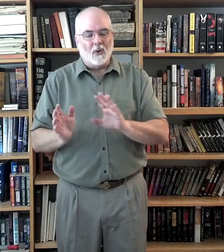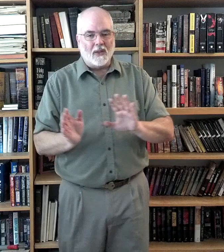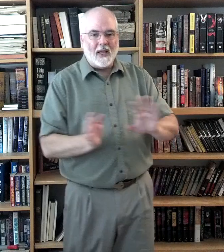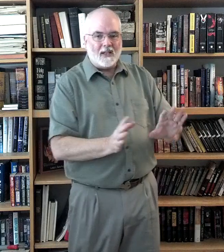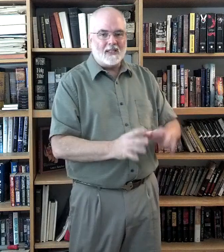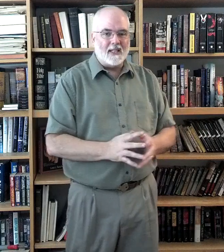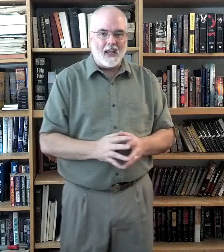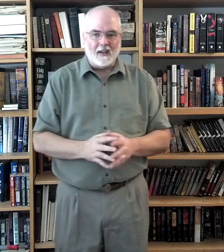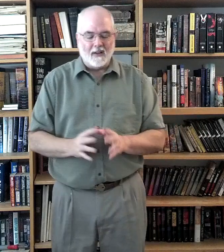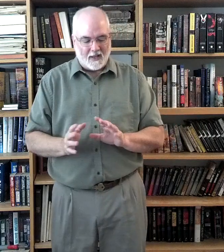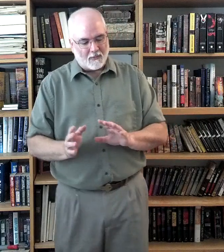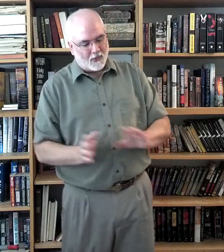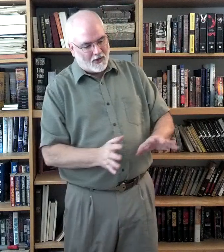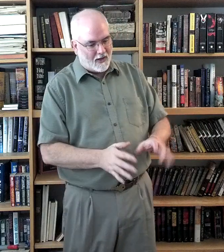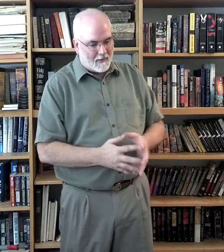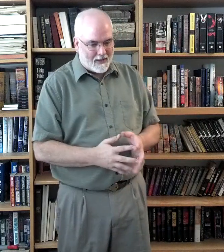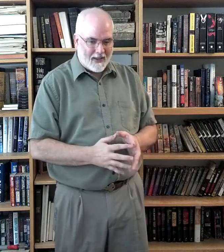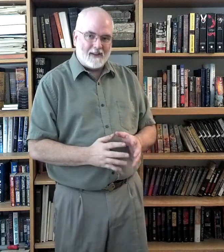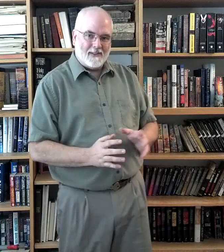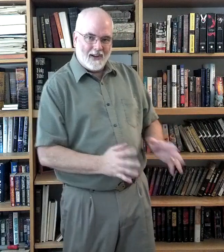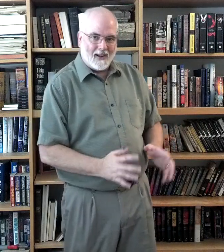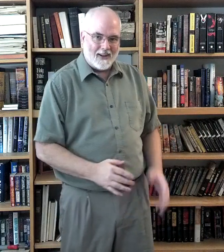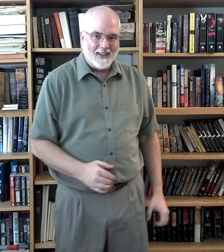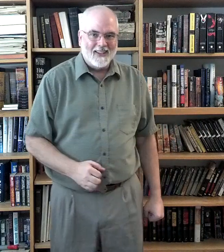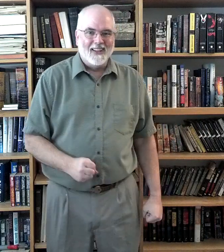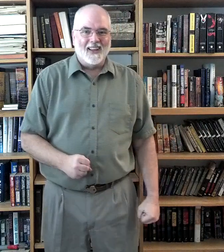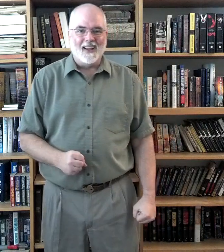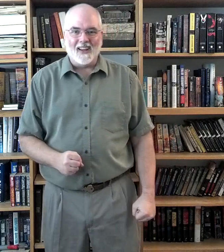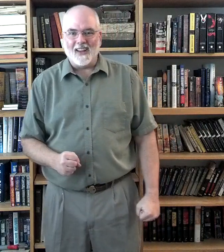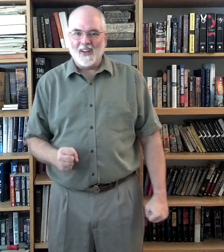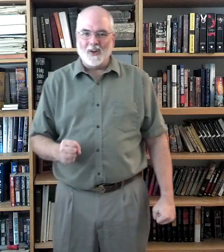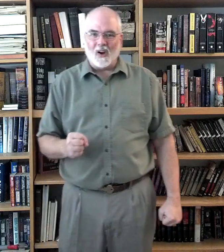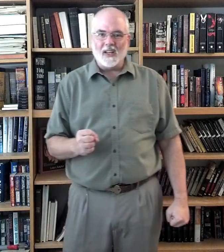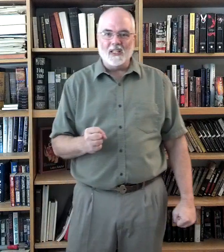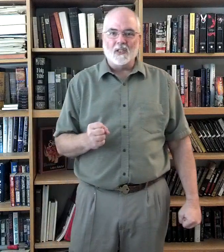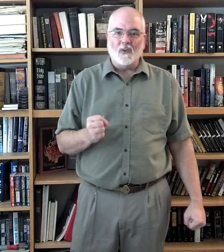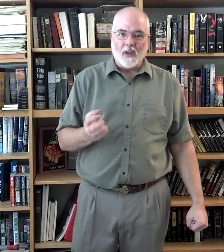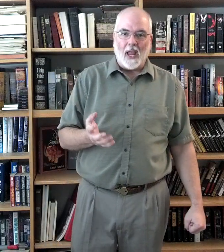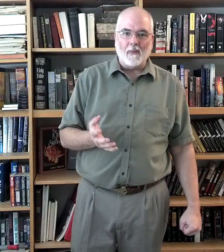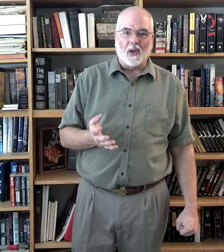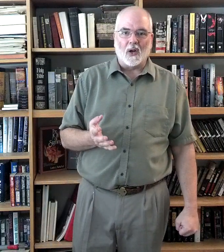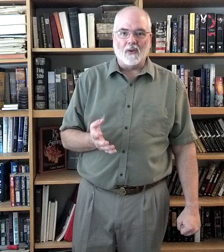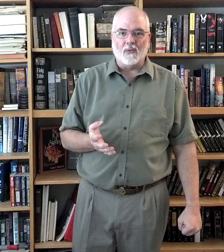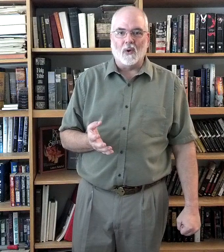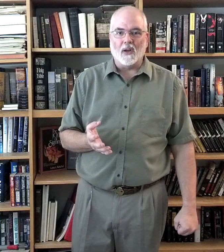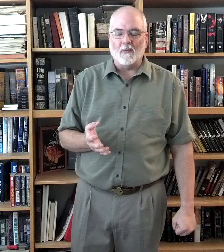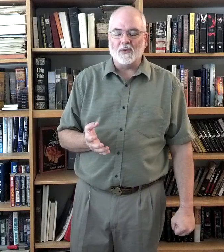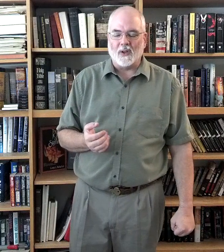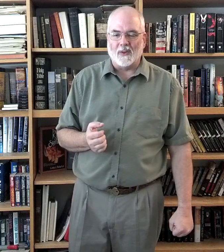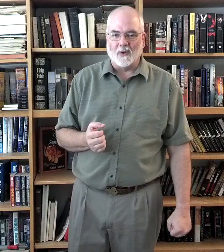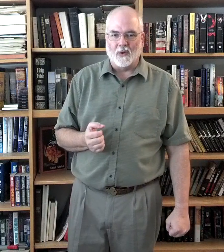with that said, and the preaching about that done, here is the vocabulary for Come Share the Lord.